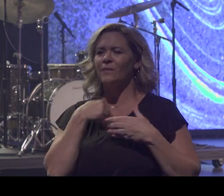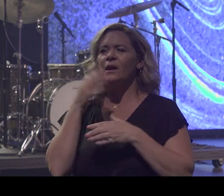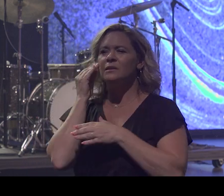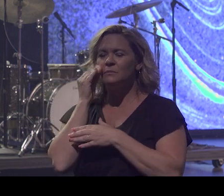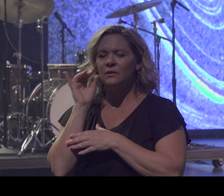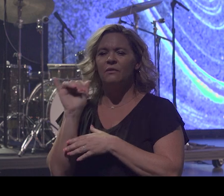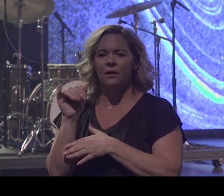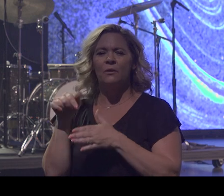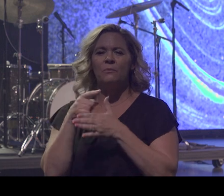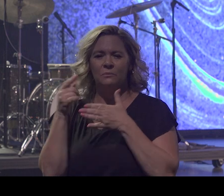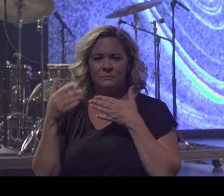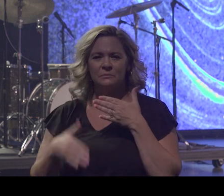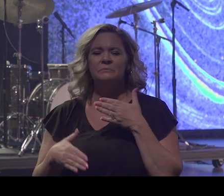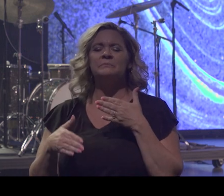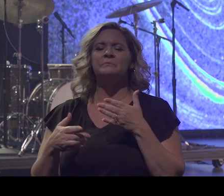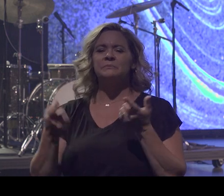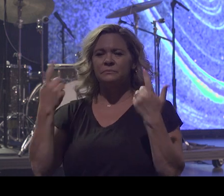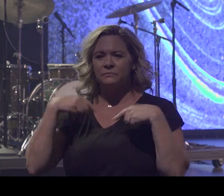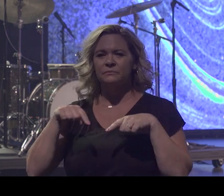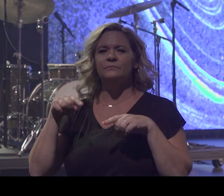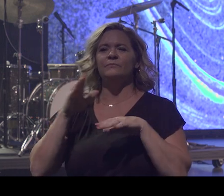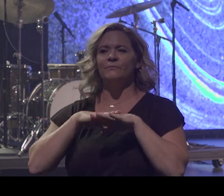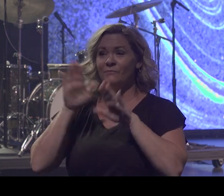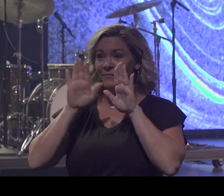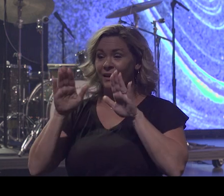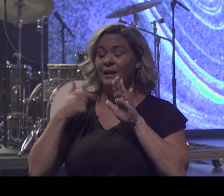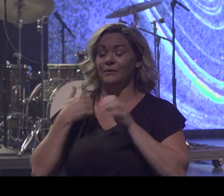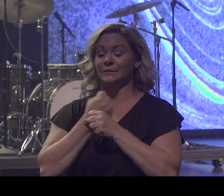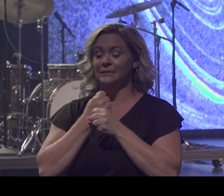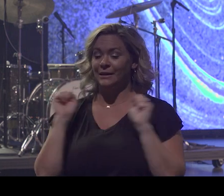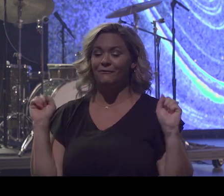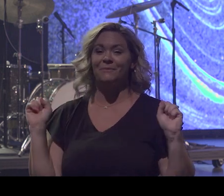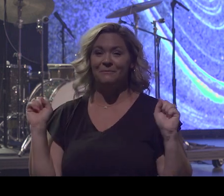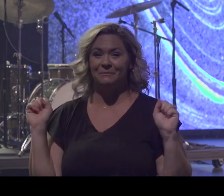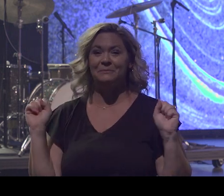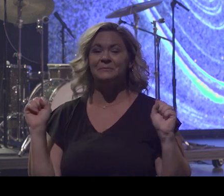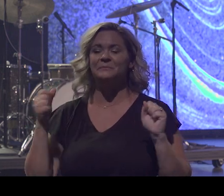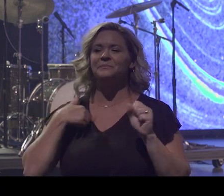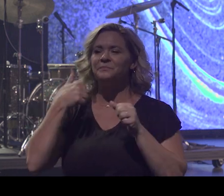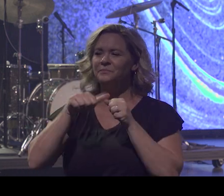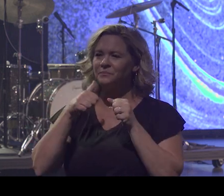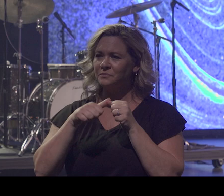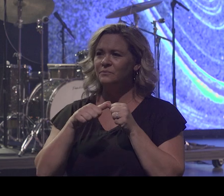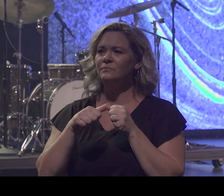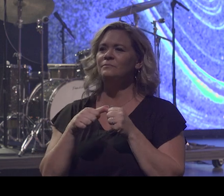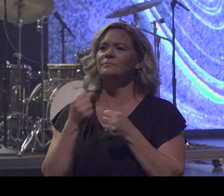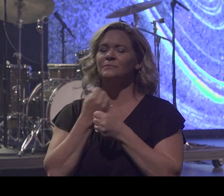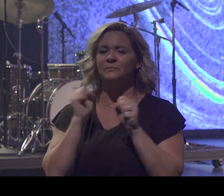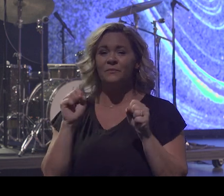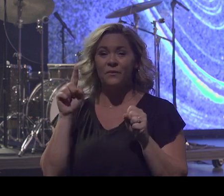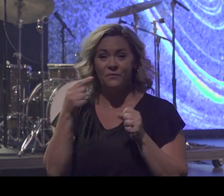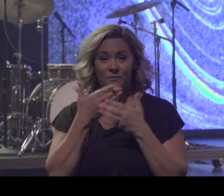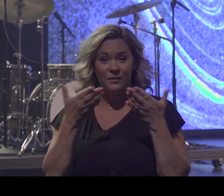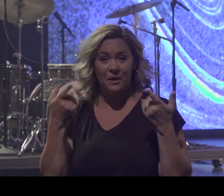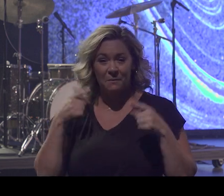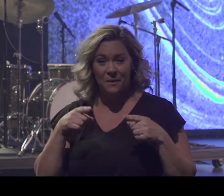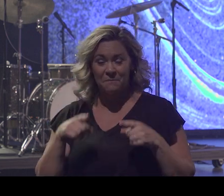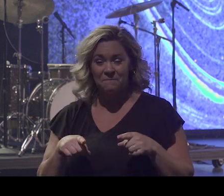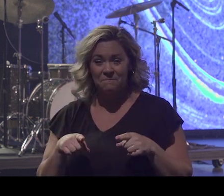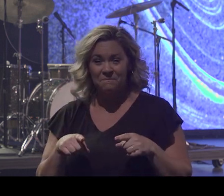weekend. And I came down Sunday, and I got saved. And then I remember I got saved, and the first thing that happened to me was I ran into the wall